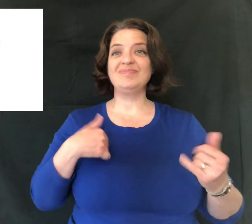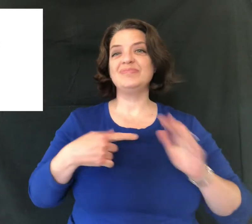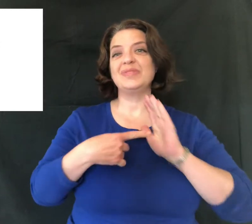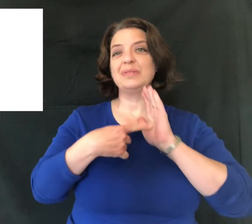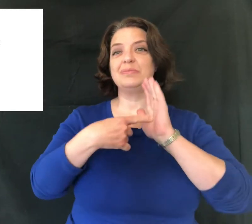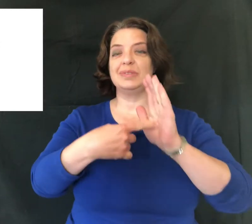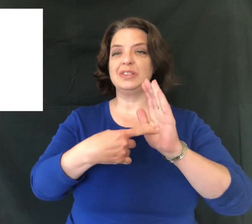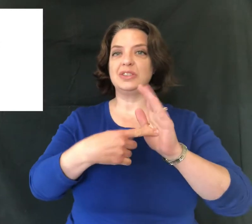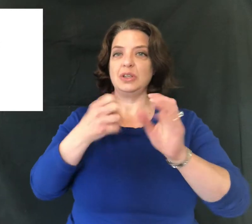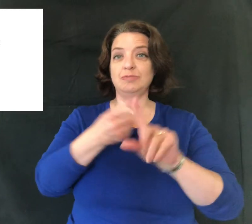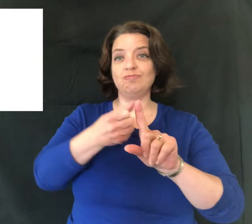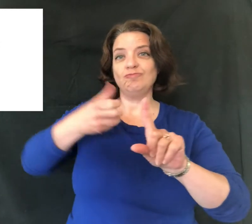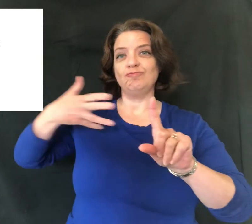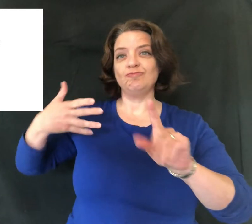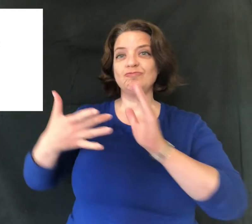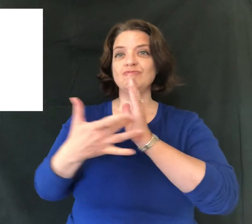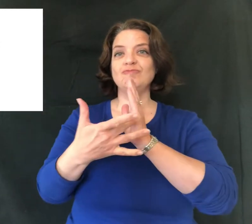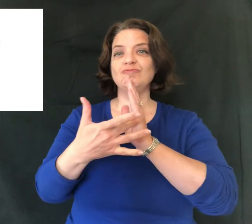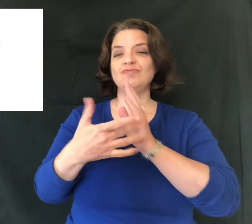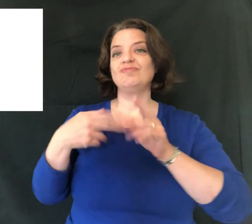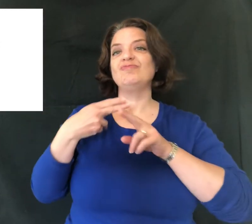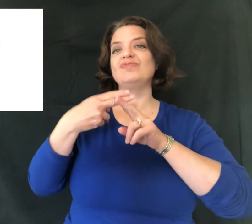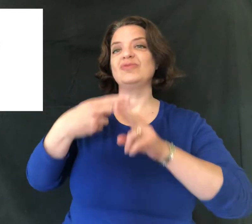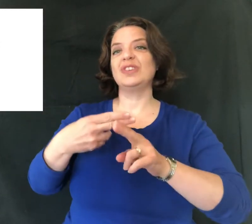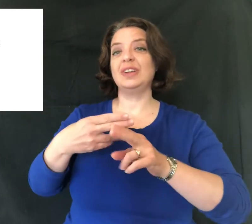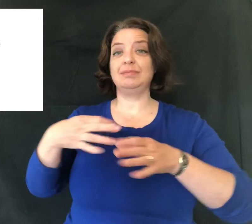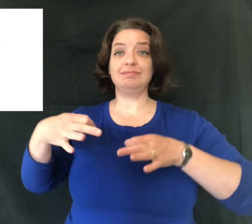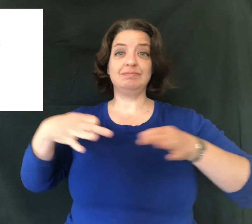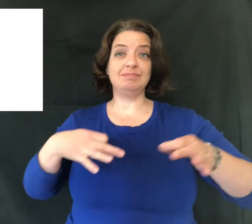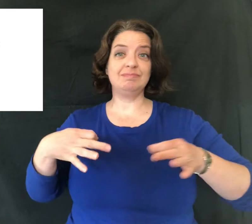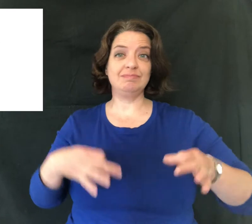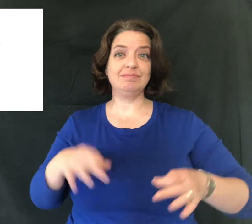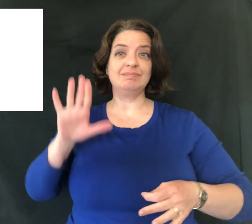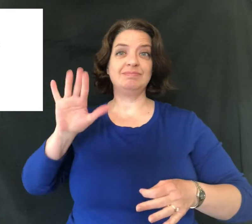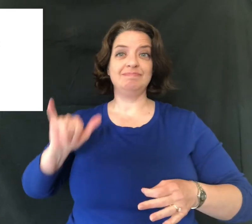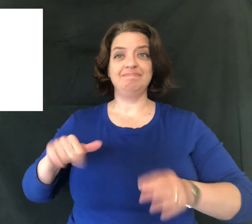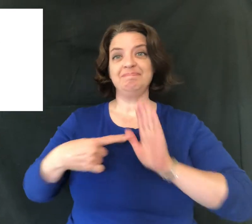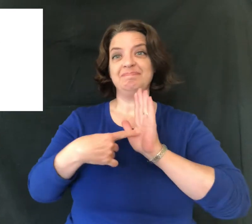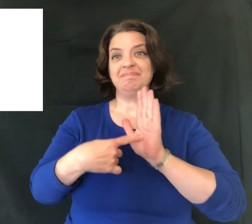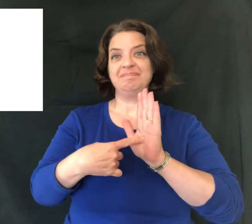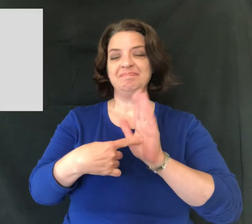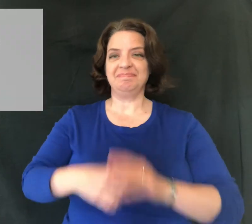Today, I'm going to show you an expansion technique called Explain by Example.